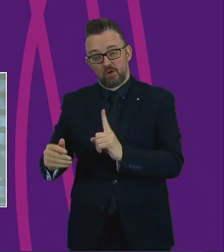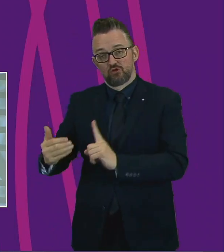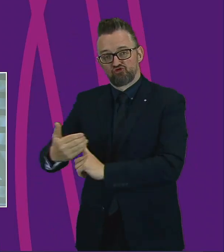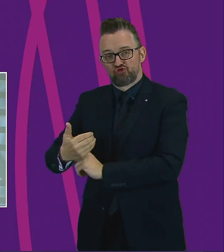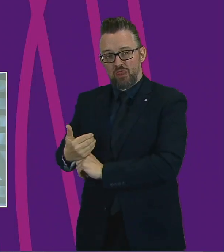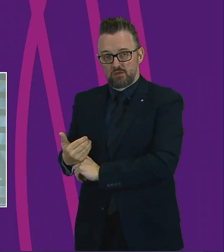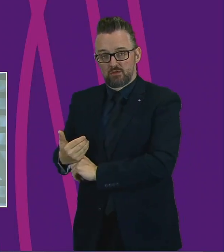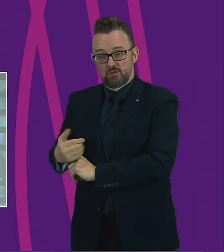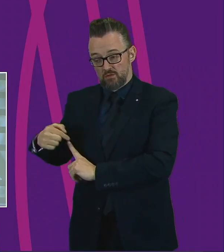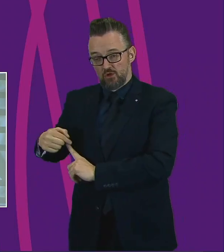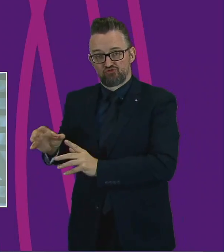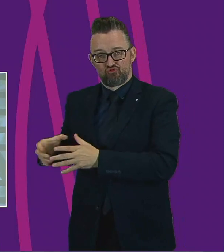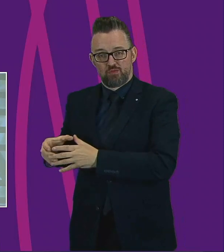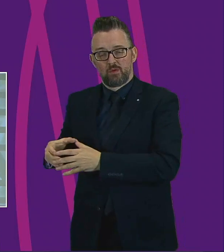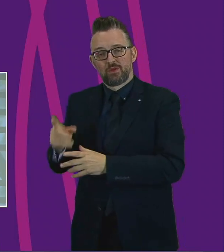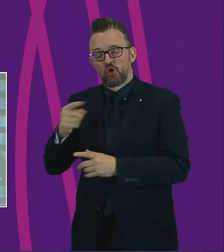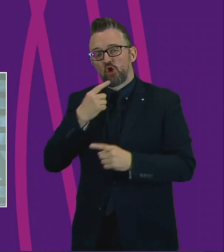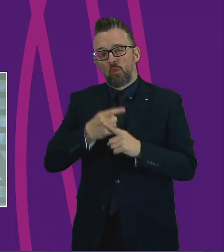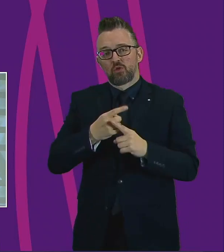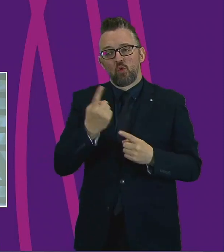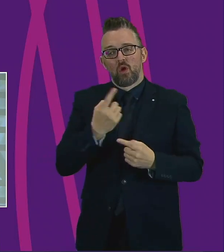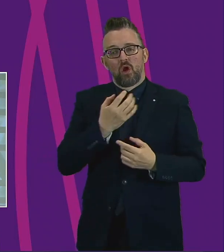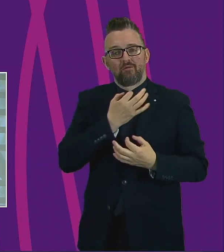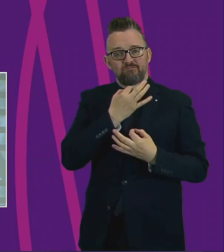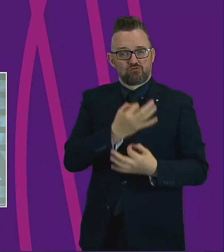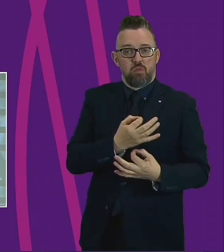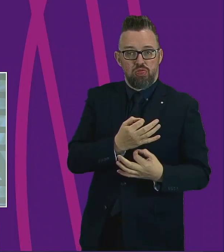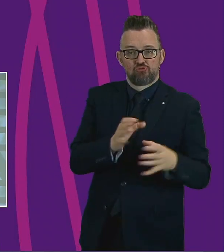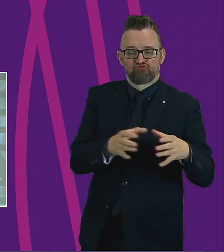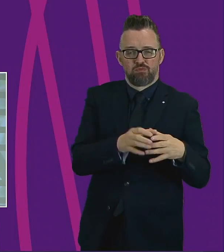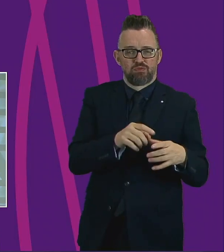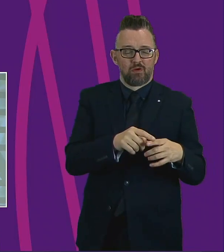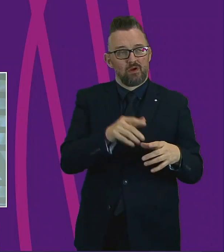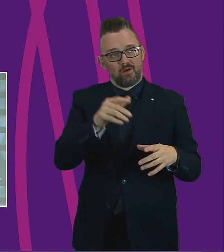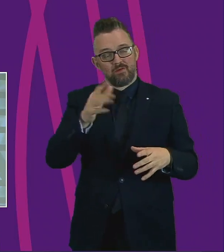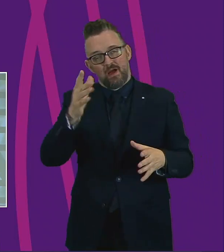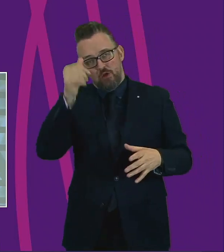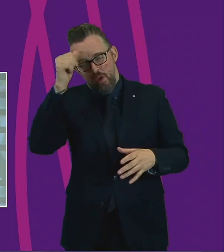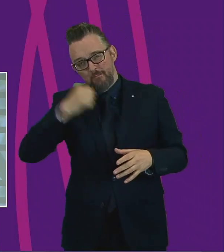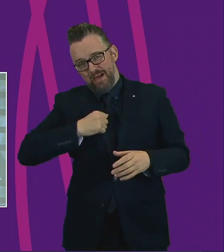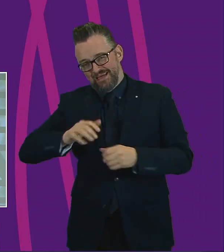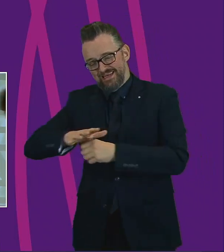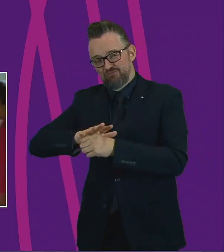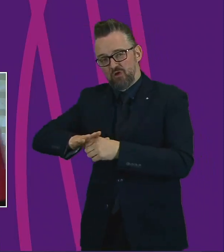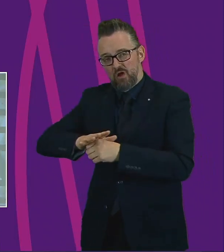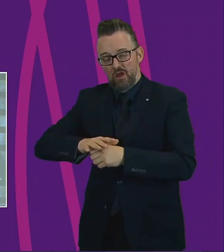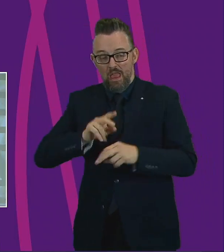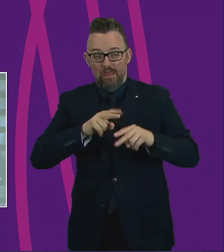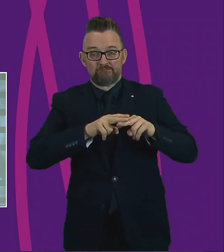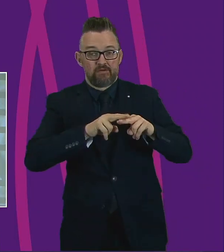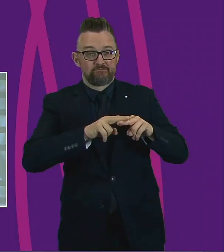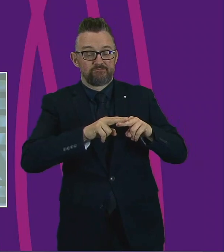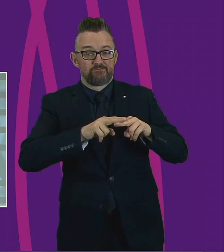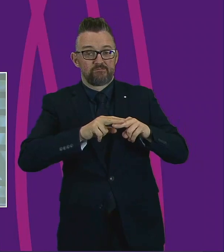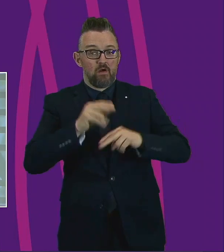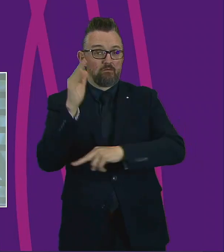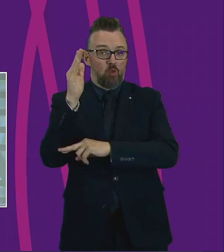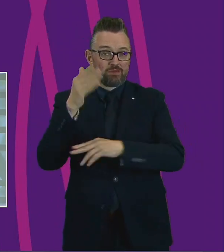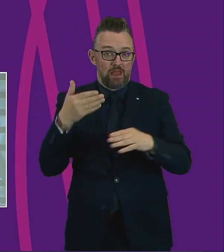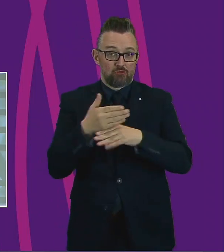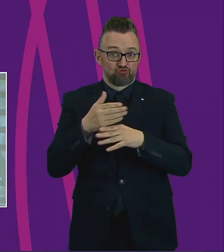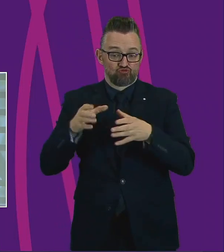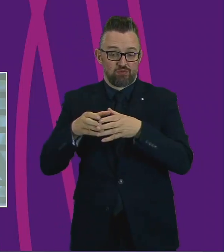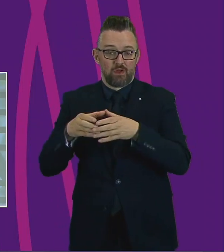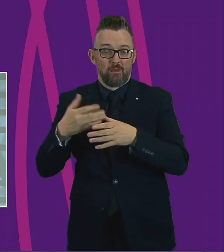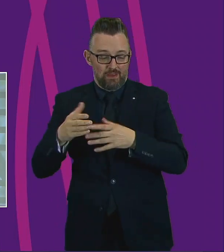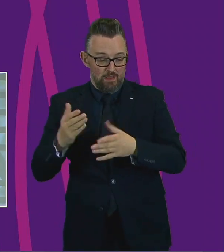With regard to the vulnerable group, I know from my constituency case work, first of all, how important Fife Voluntary Action has been in ensuring that